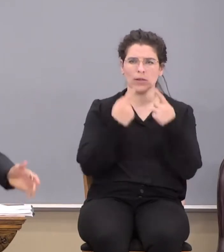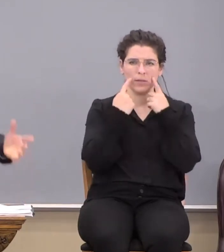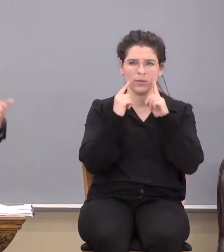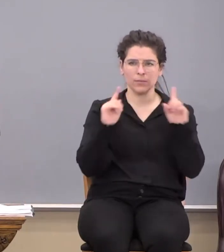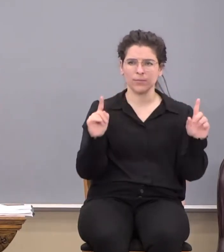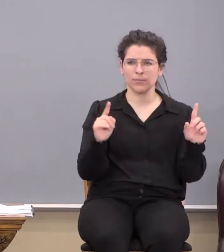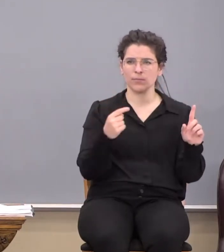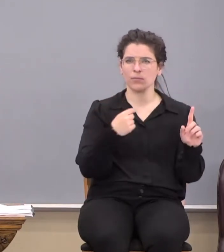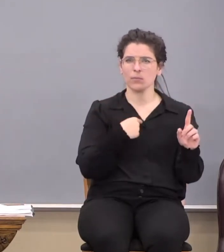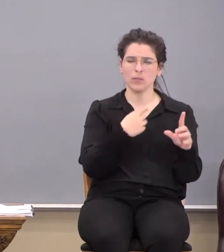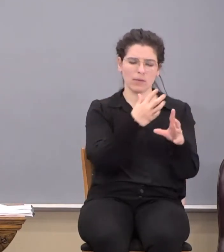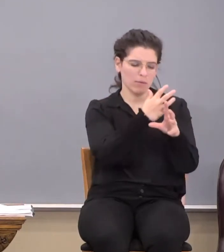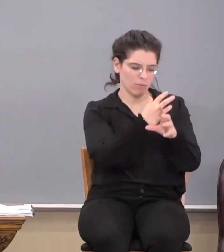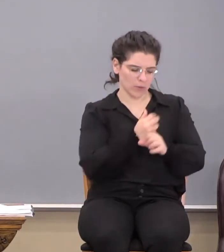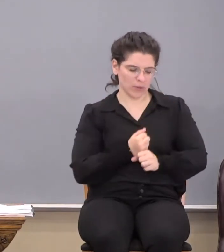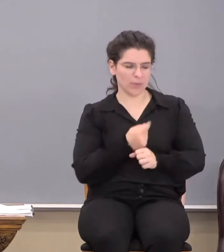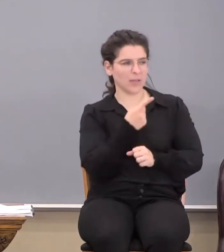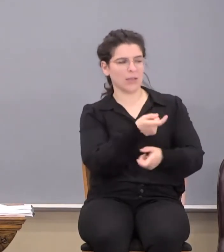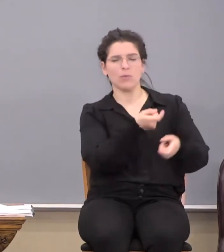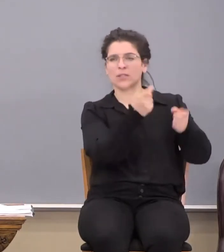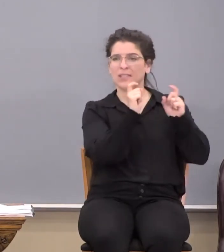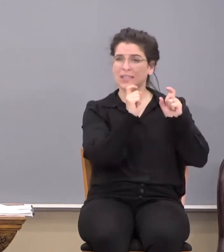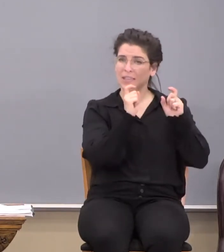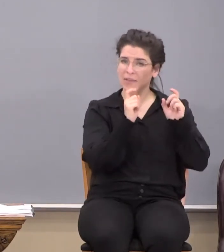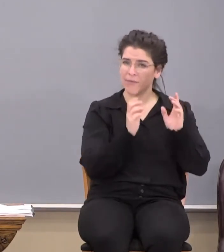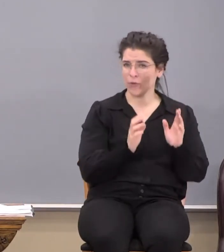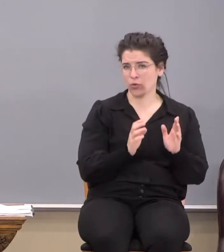I'm the recipient. He was the giver.